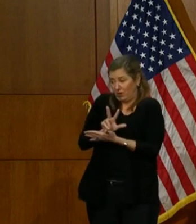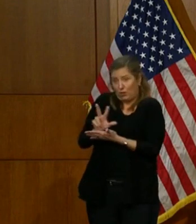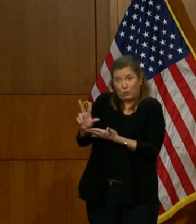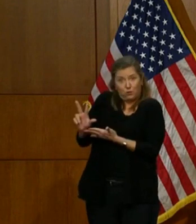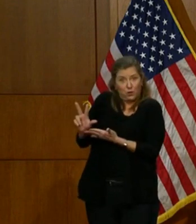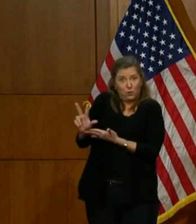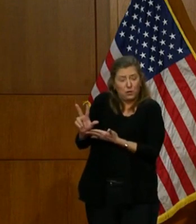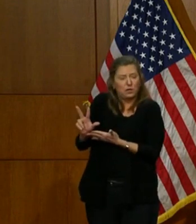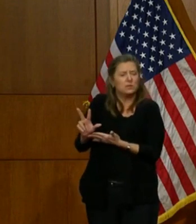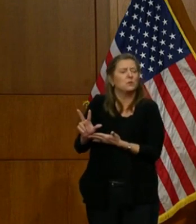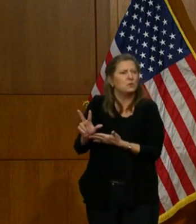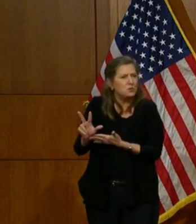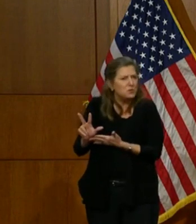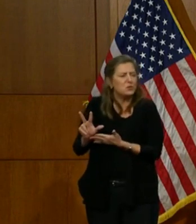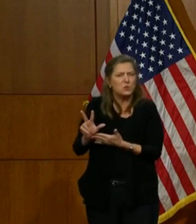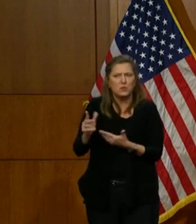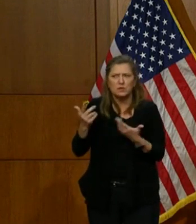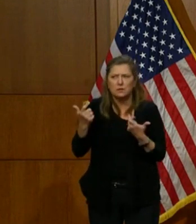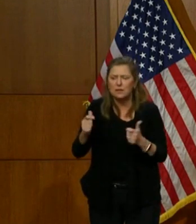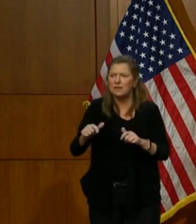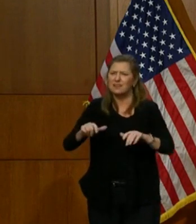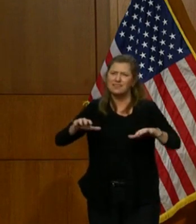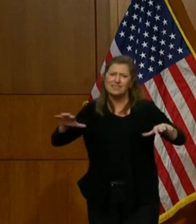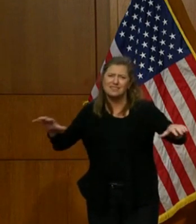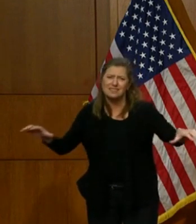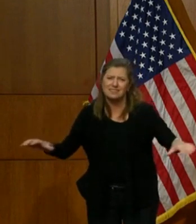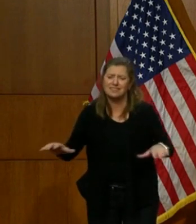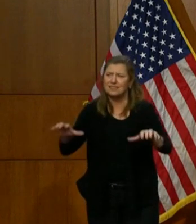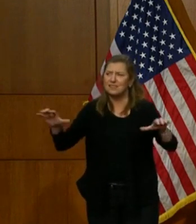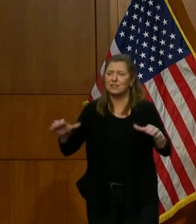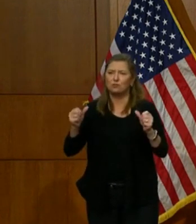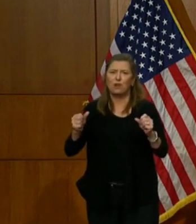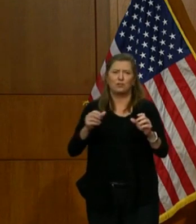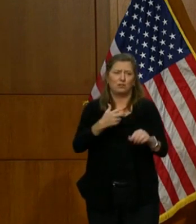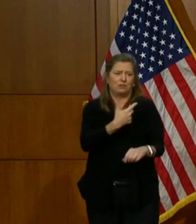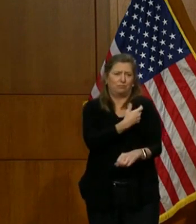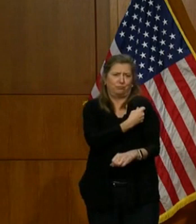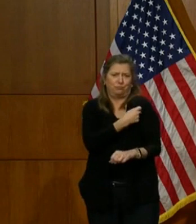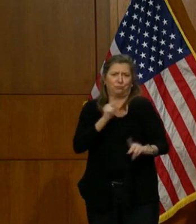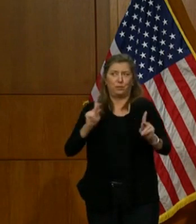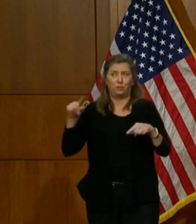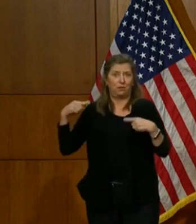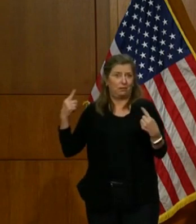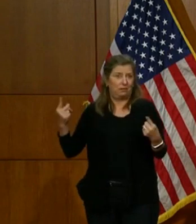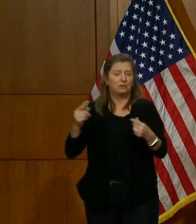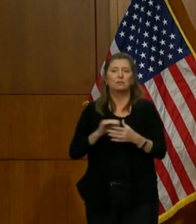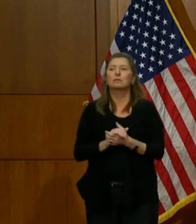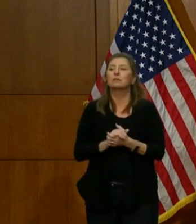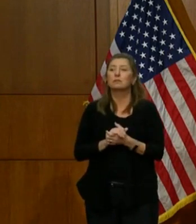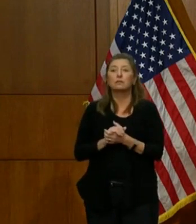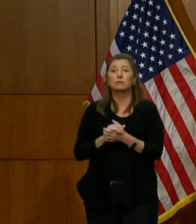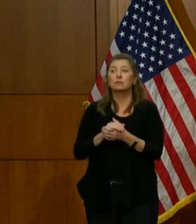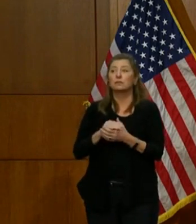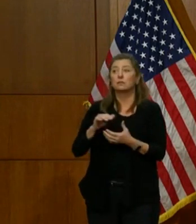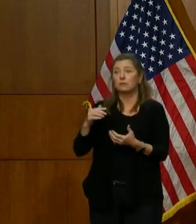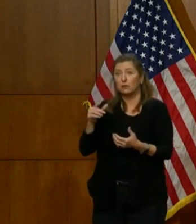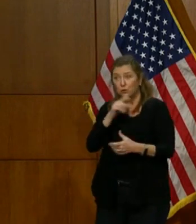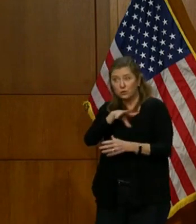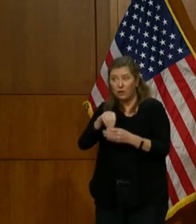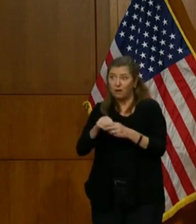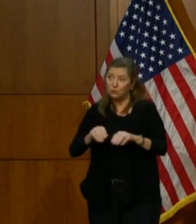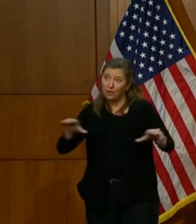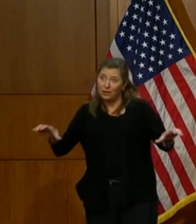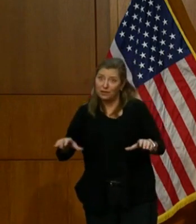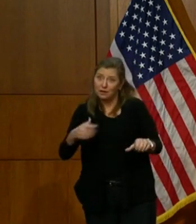most extensive public vaccination campaign in modern history. It involves science and